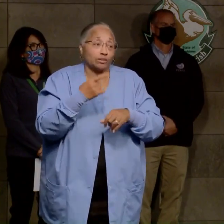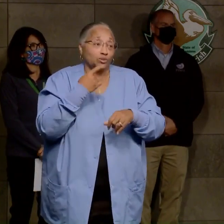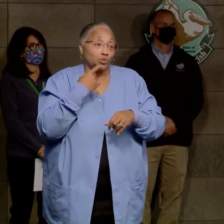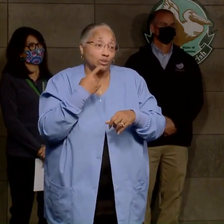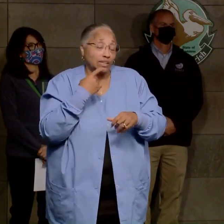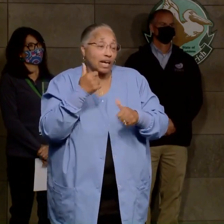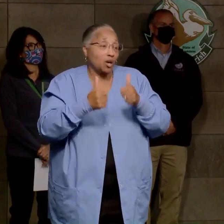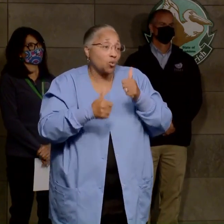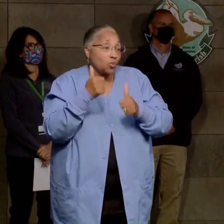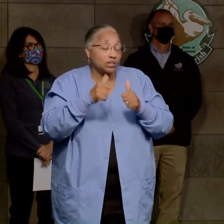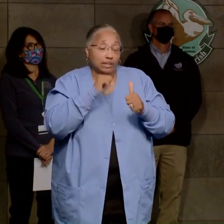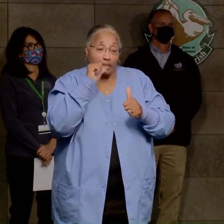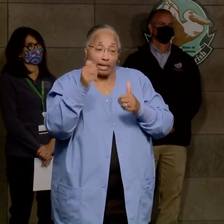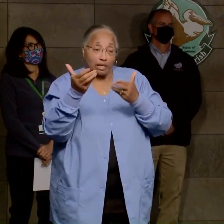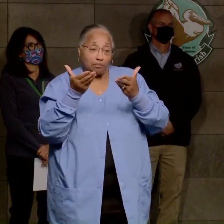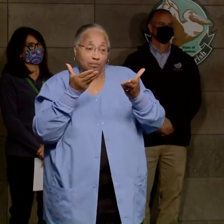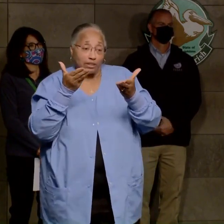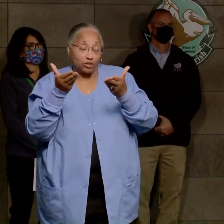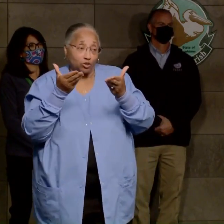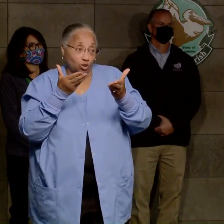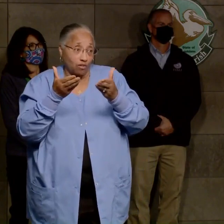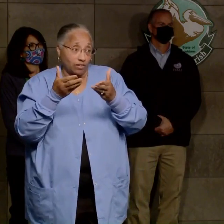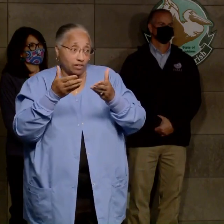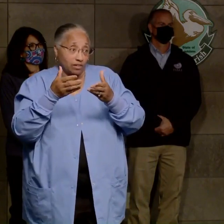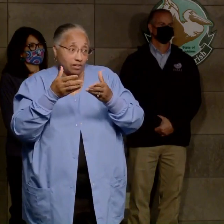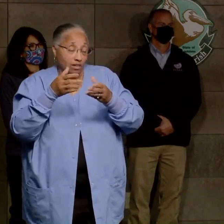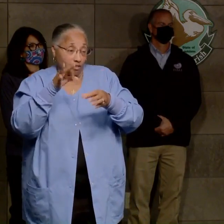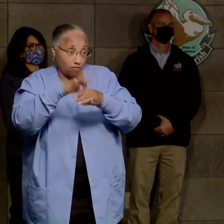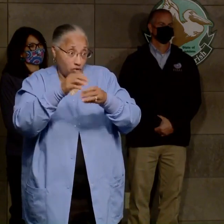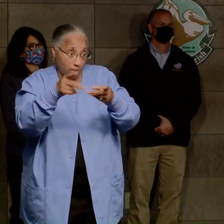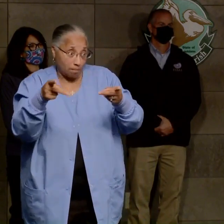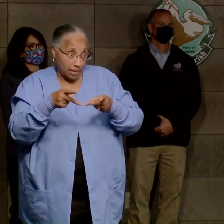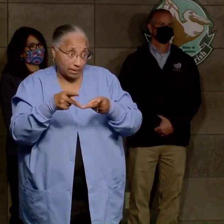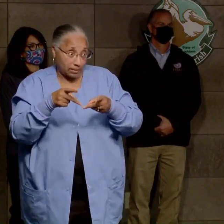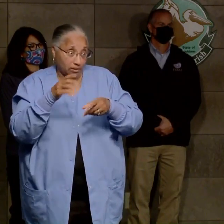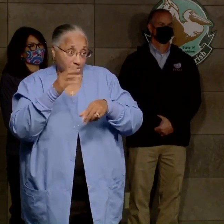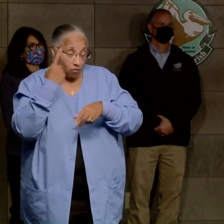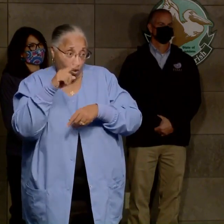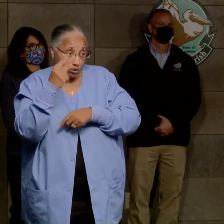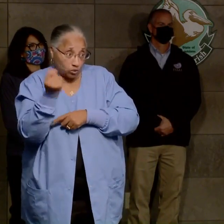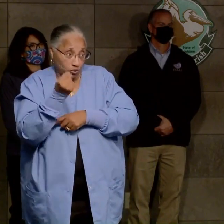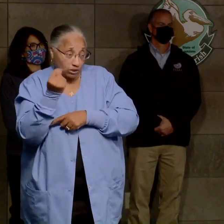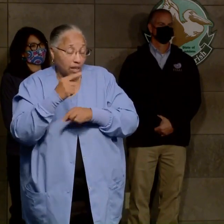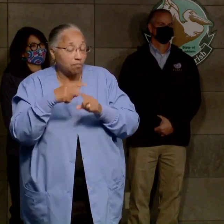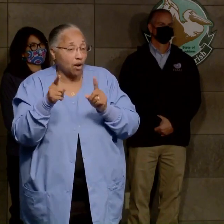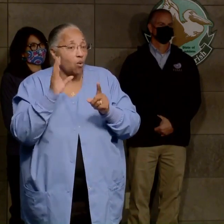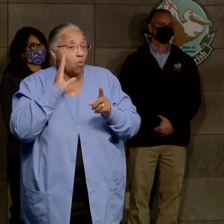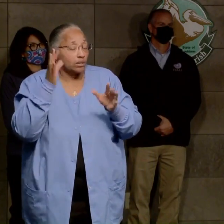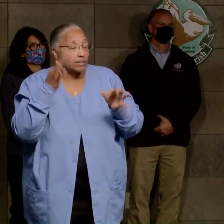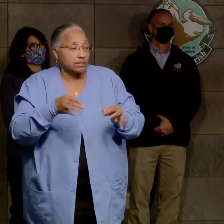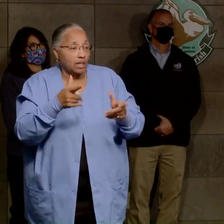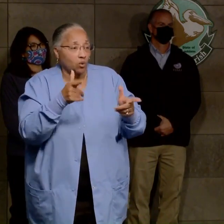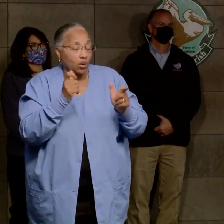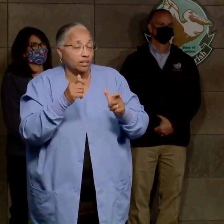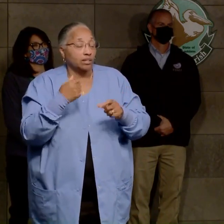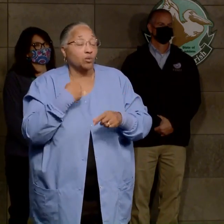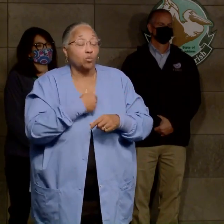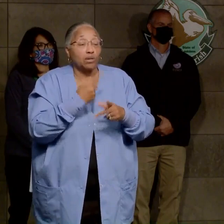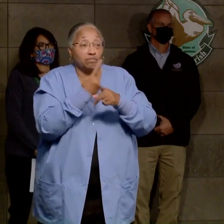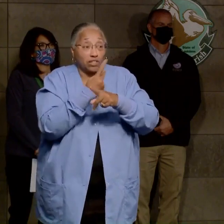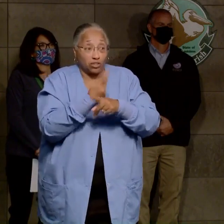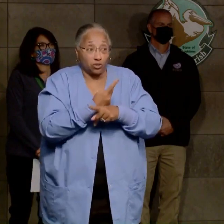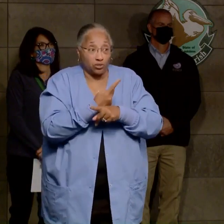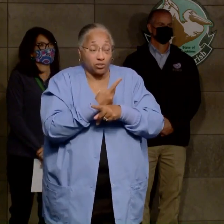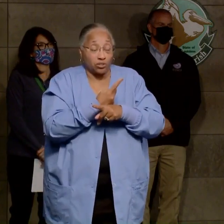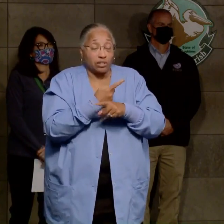service on Tuesday, but those decisions are going to be made very quickly. What we anticipate happening is that power